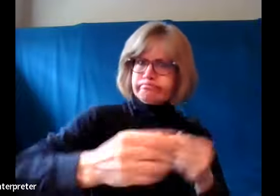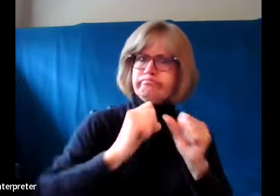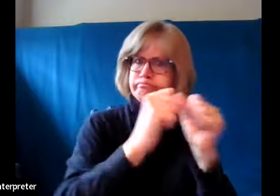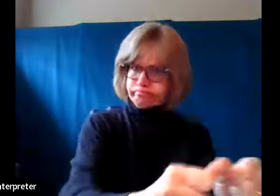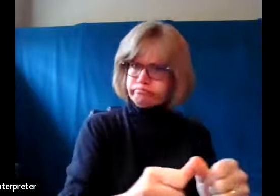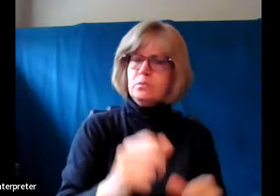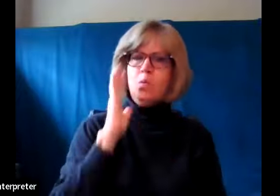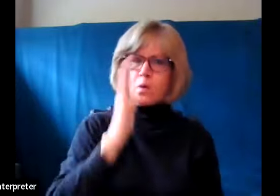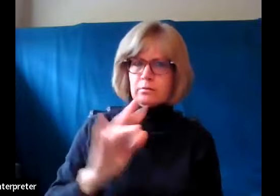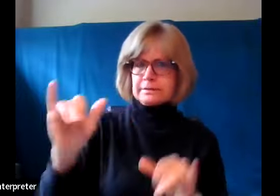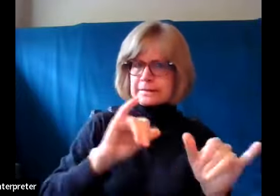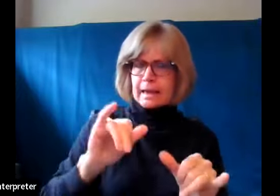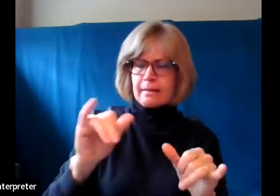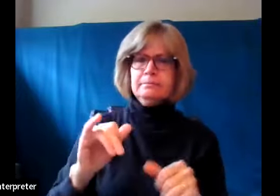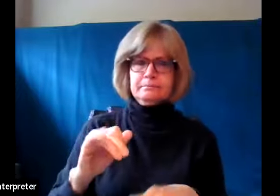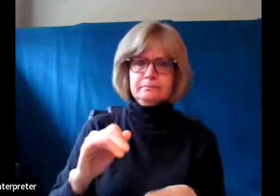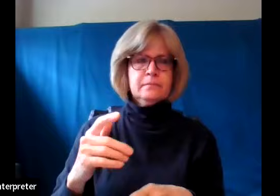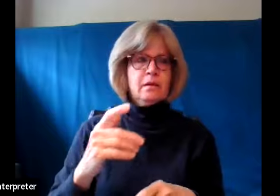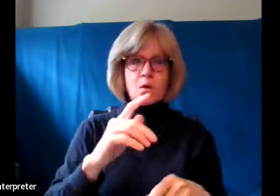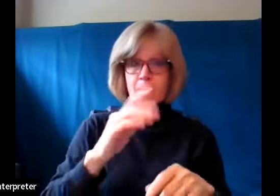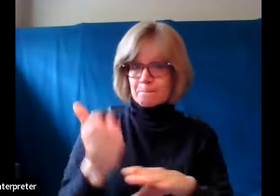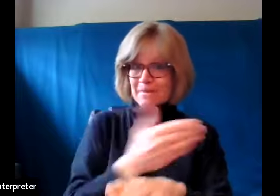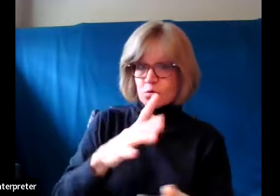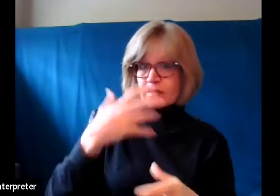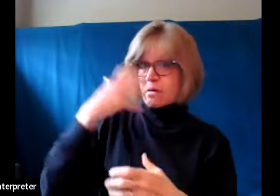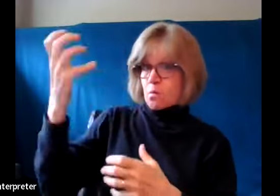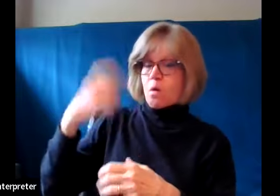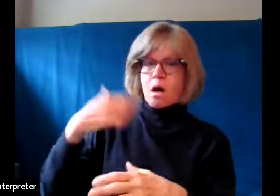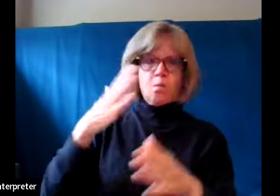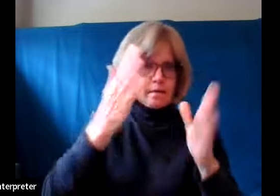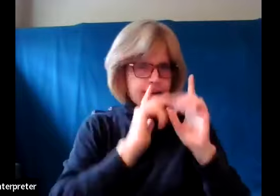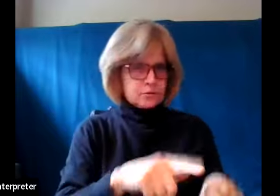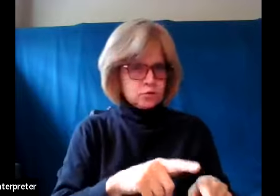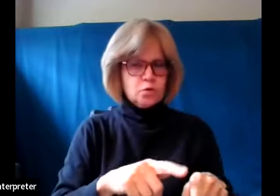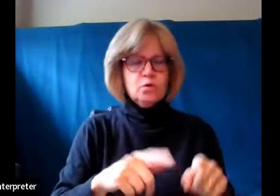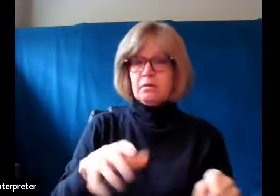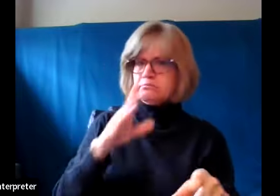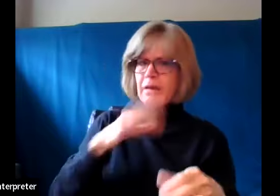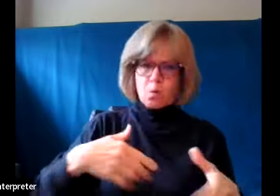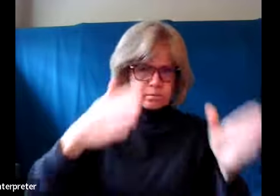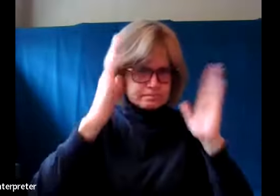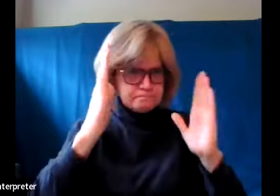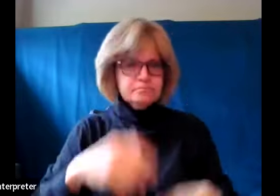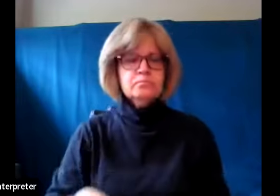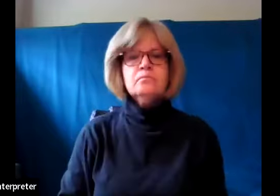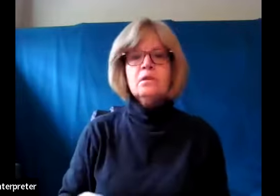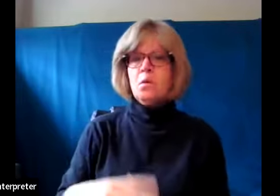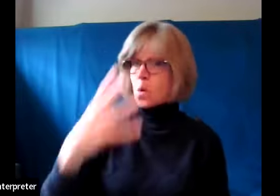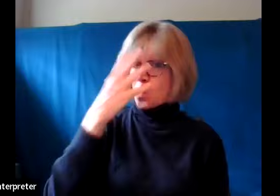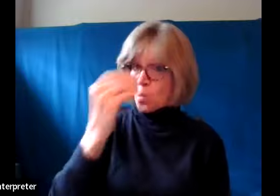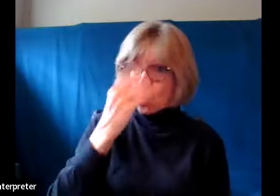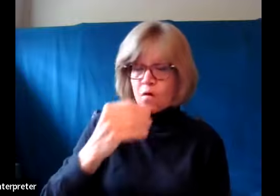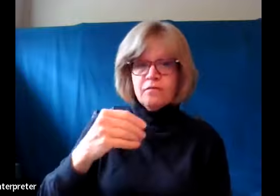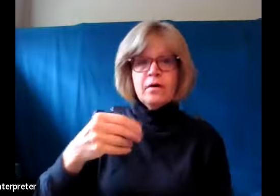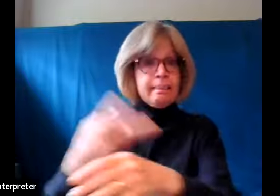Before they call, I will answer, while they are yet speaking, I will hear. The wolf and the lamb shall feed together,